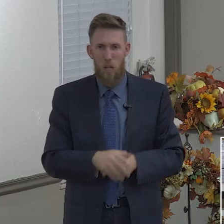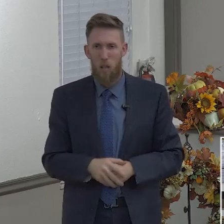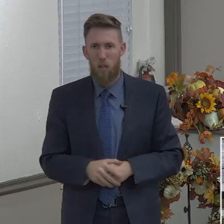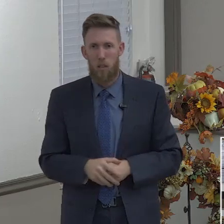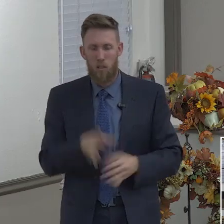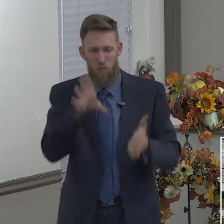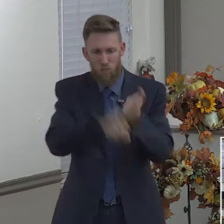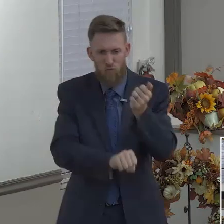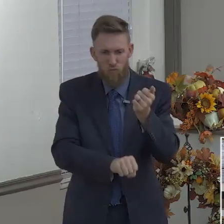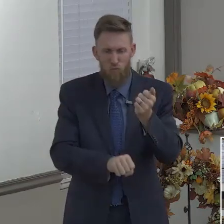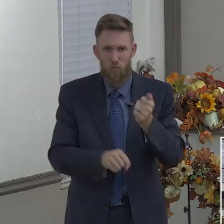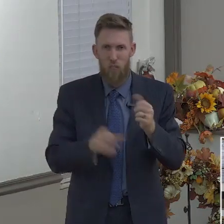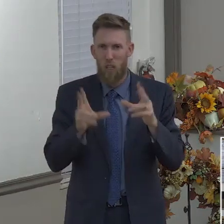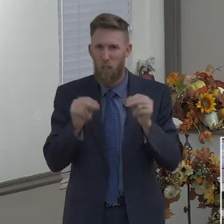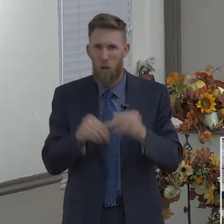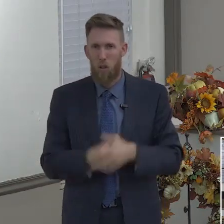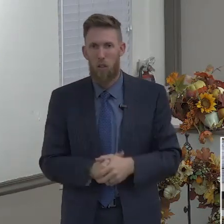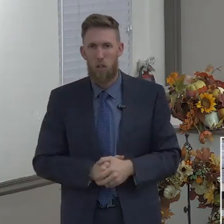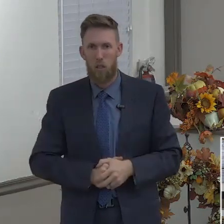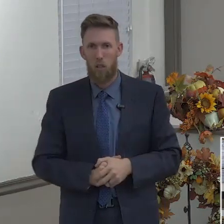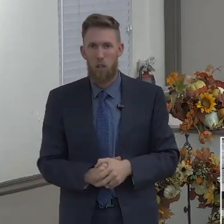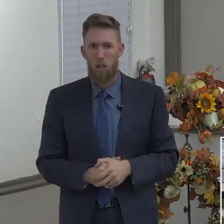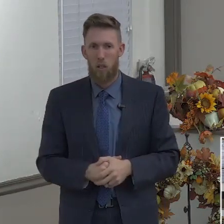Next and last. Mr. Josiah.